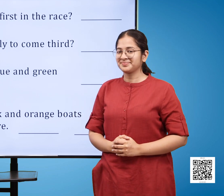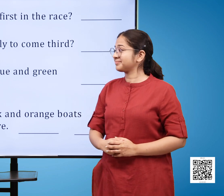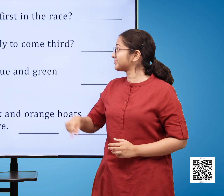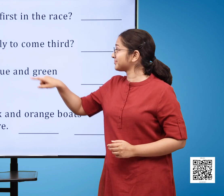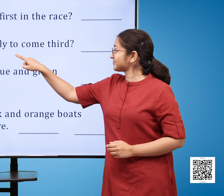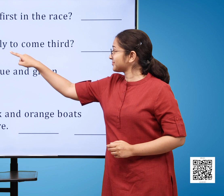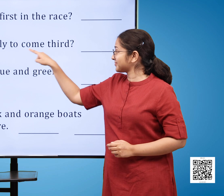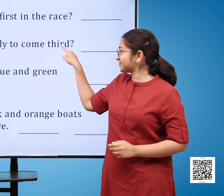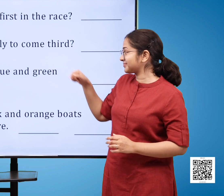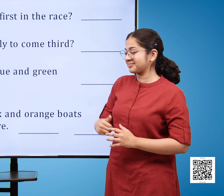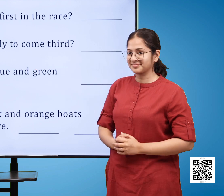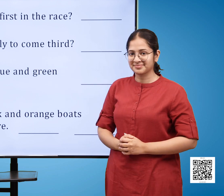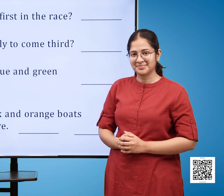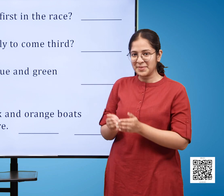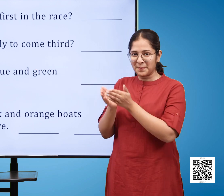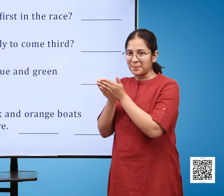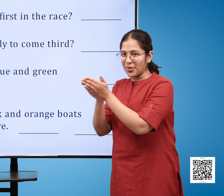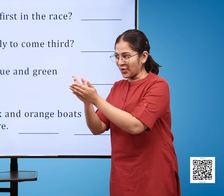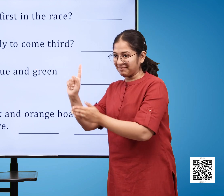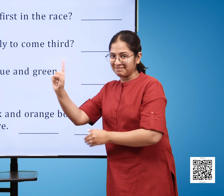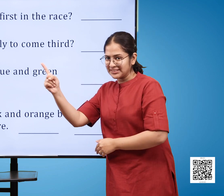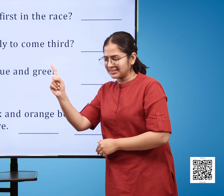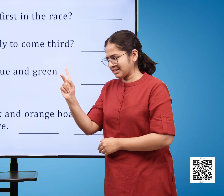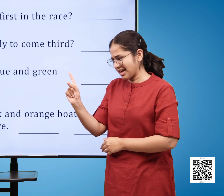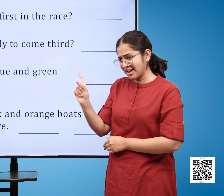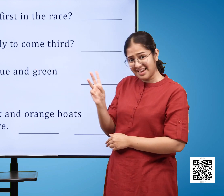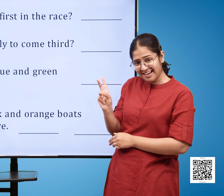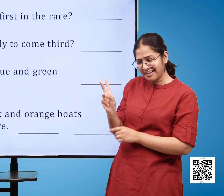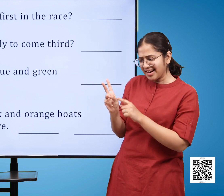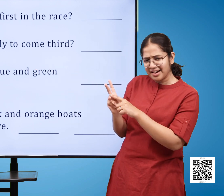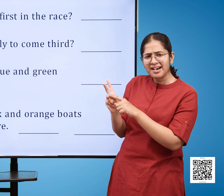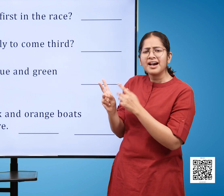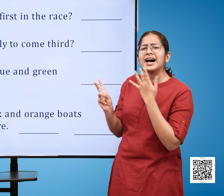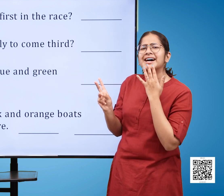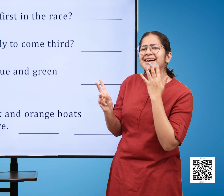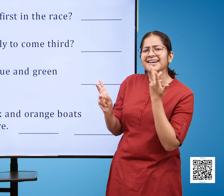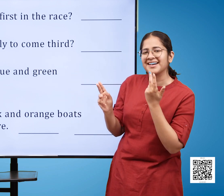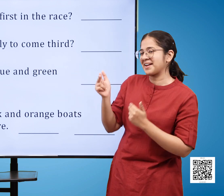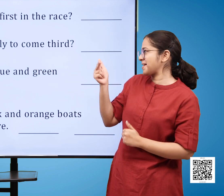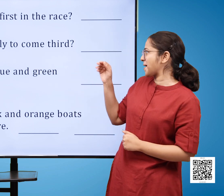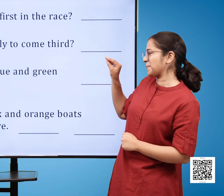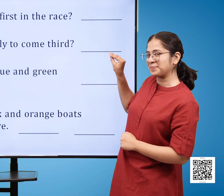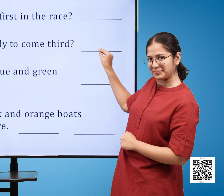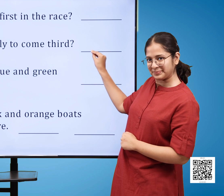B Which colour boat is likely to come third blank